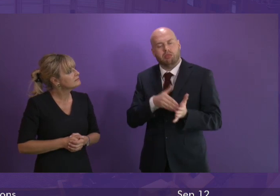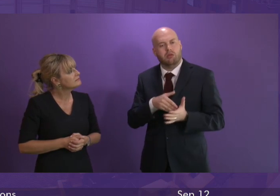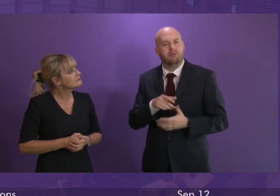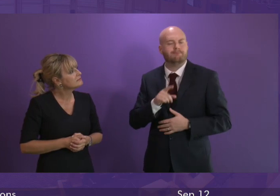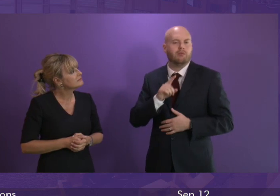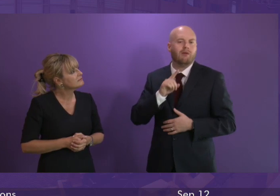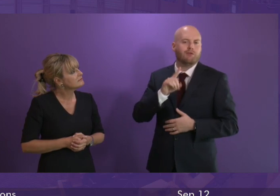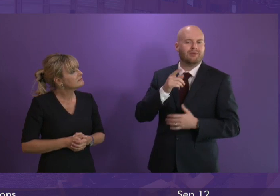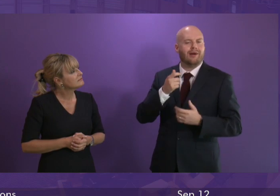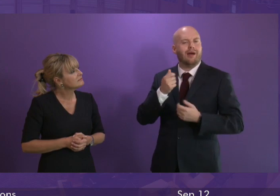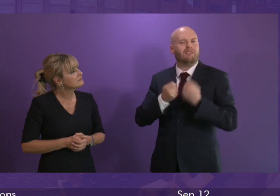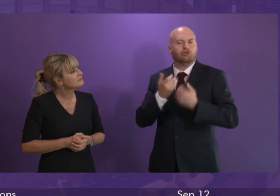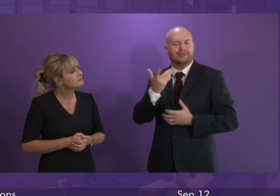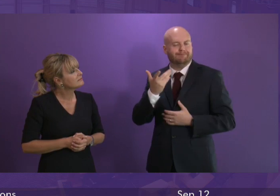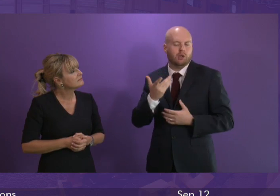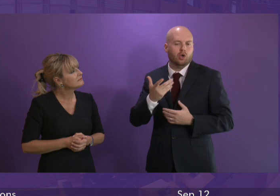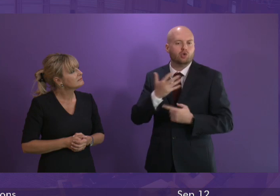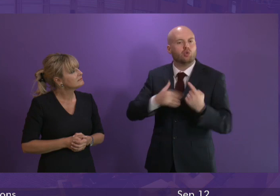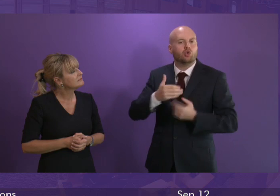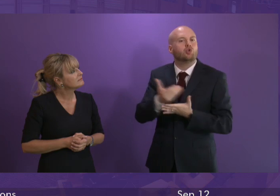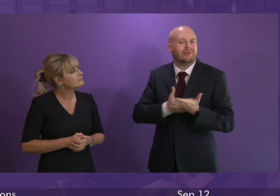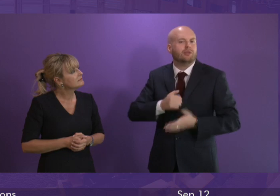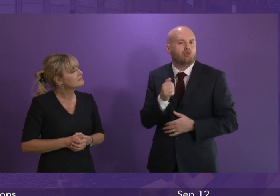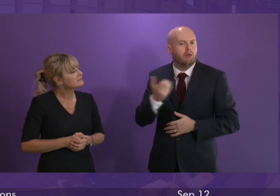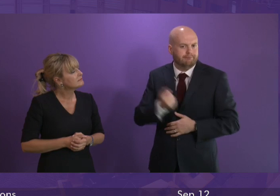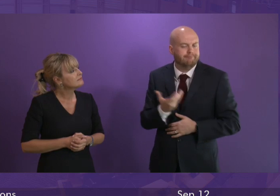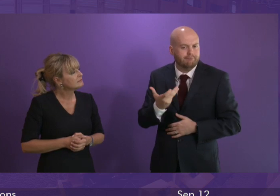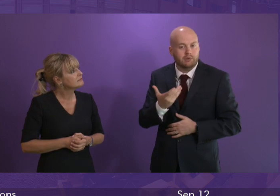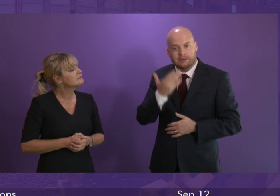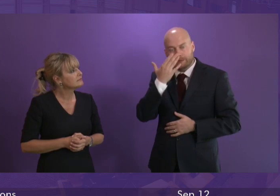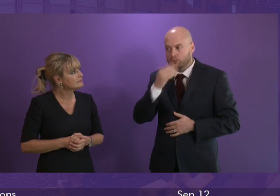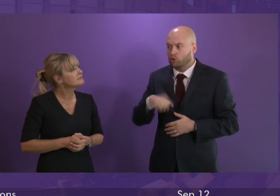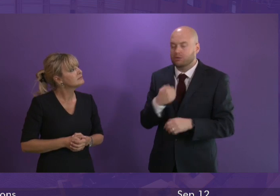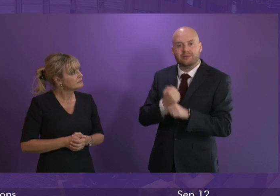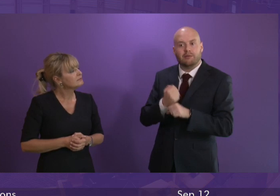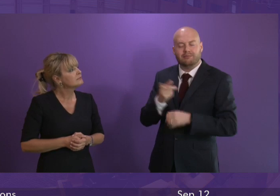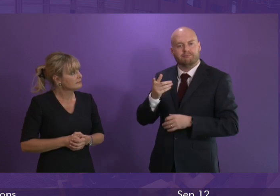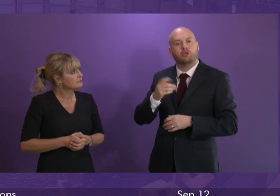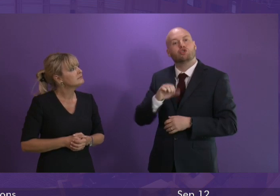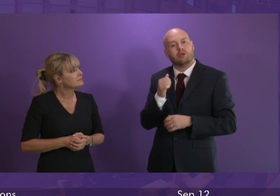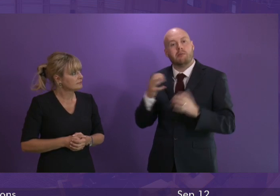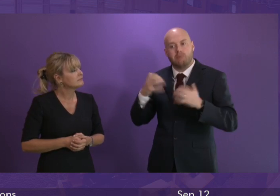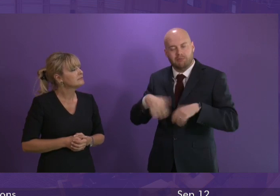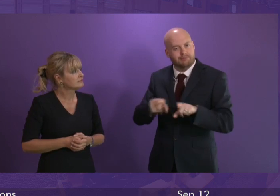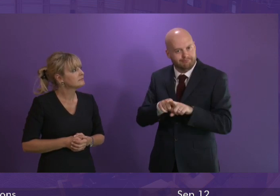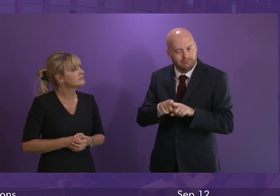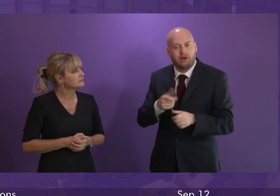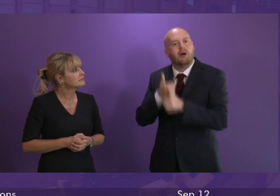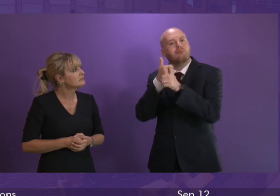social security Scotland it is clear what a positive difference the Scottish government has already made with new powers over social